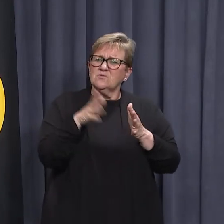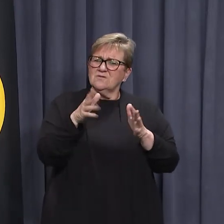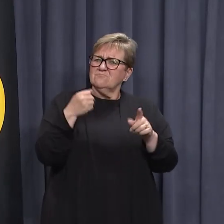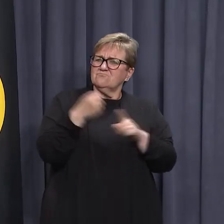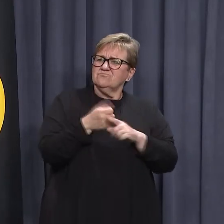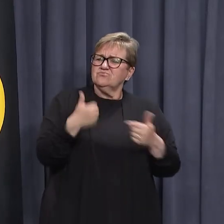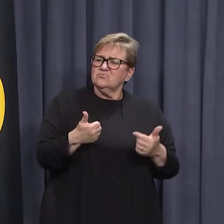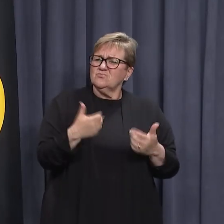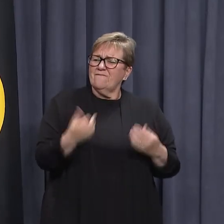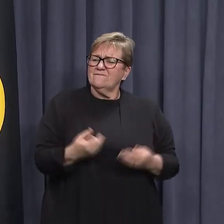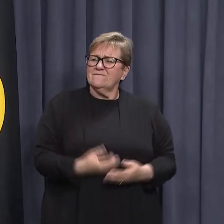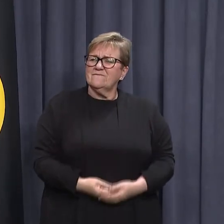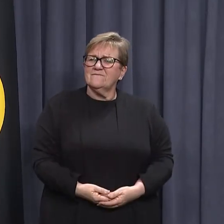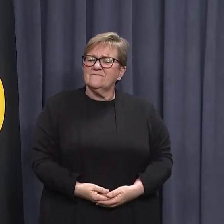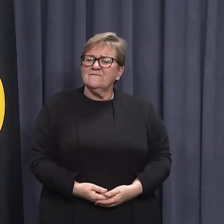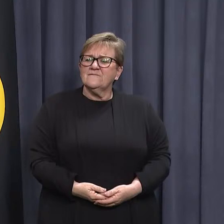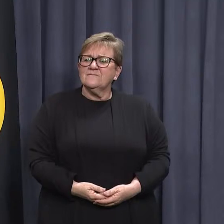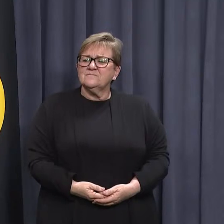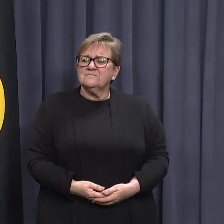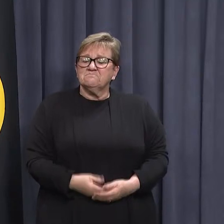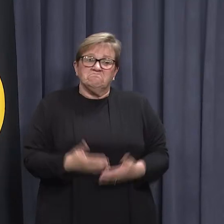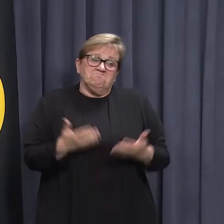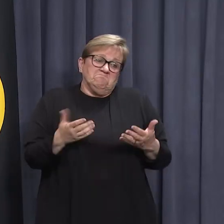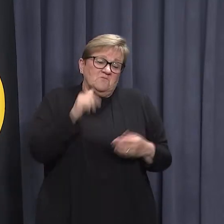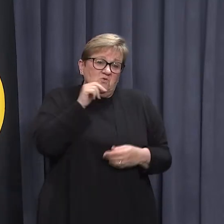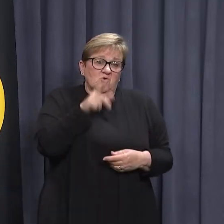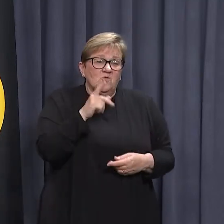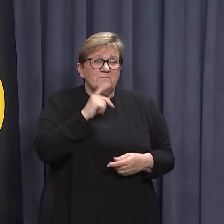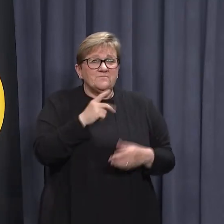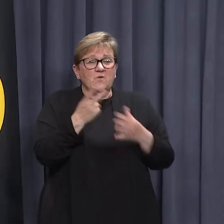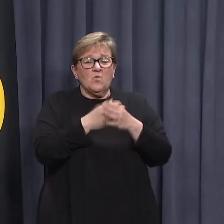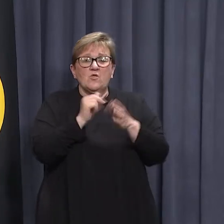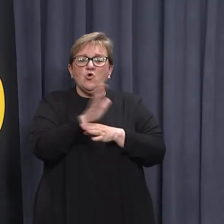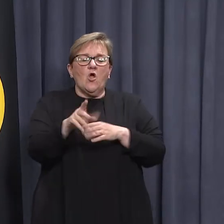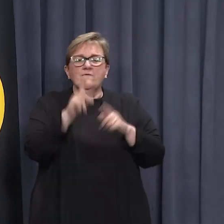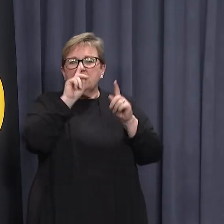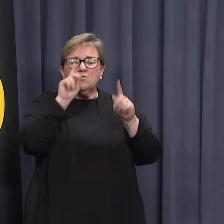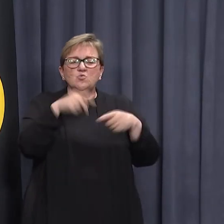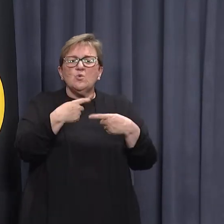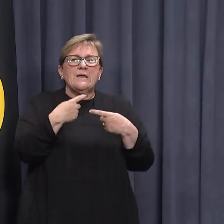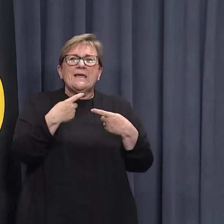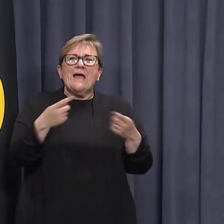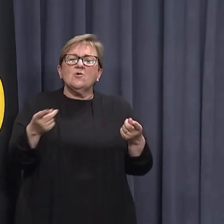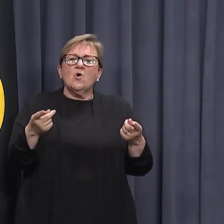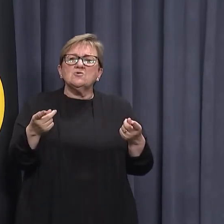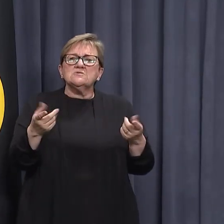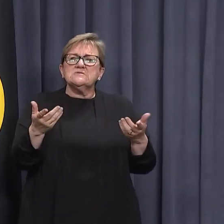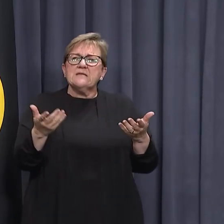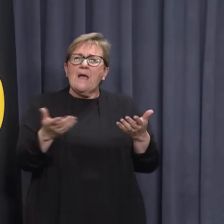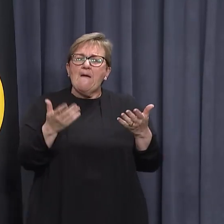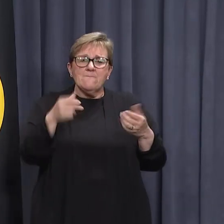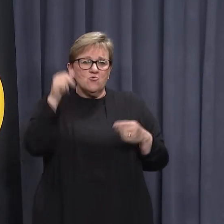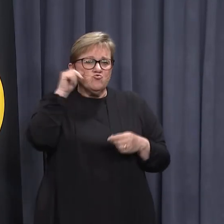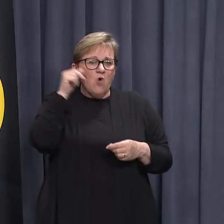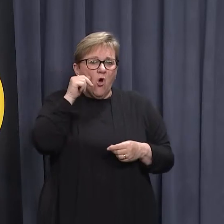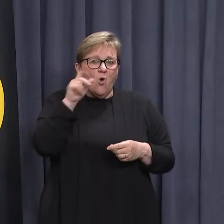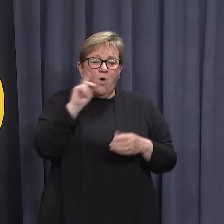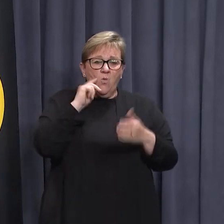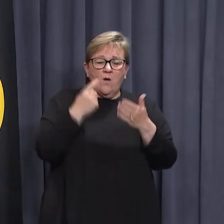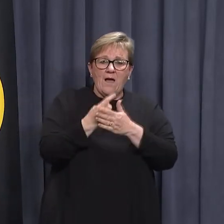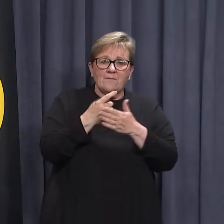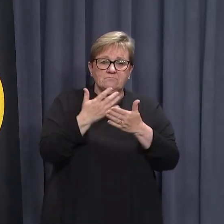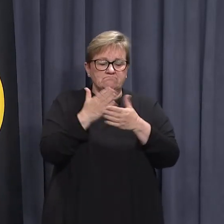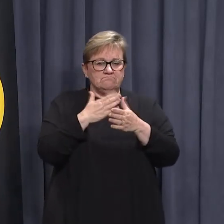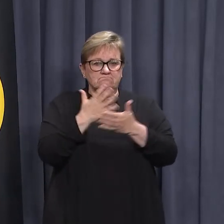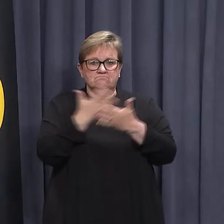some impact. So, but you know, that's the thing about COVID. You can't actually know unless you get